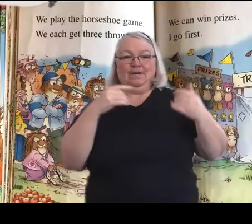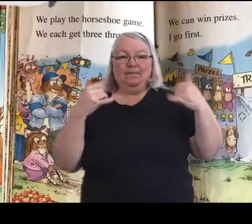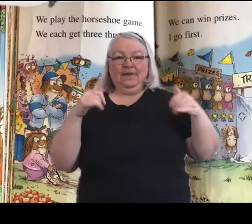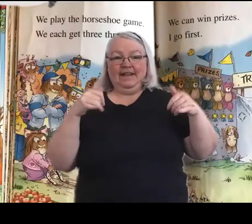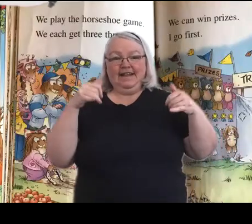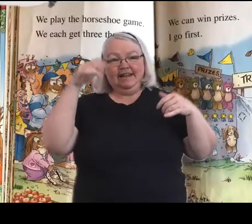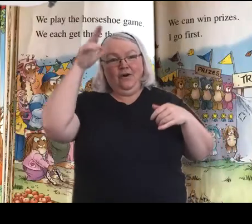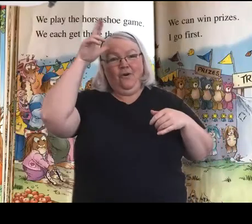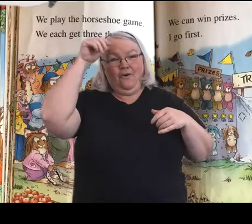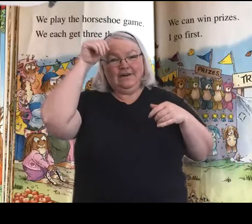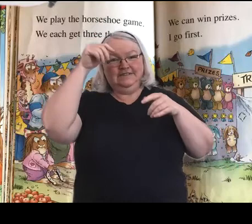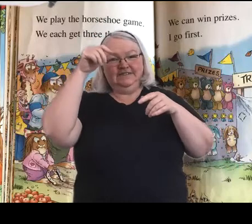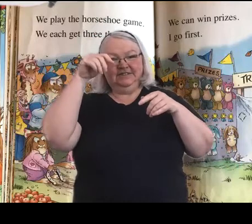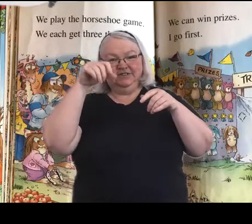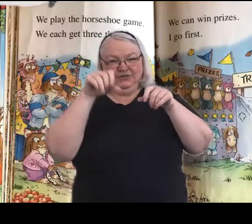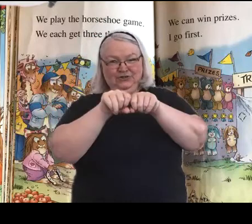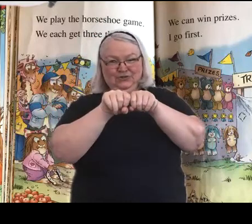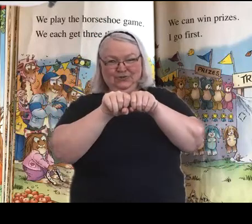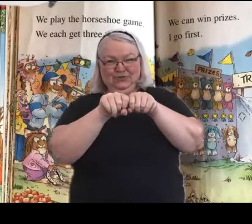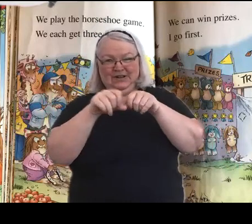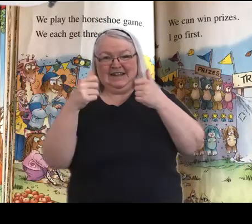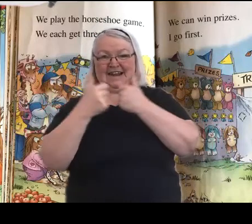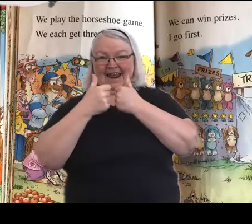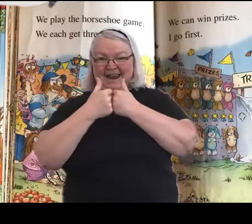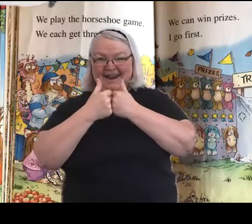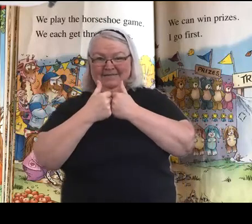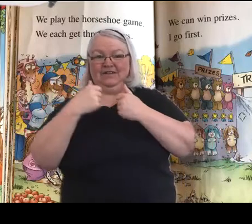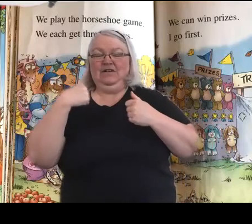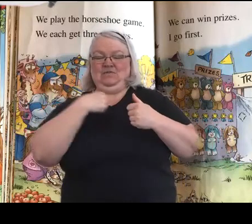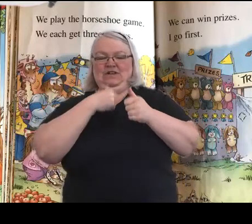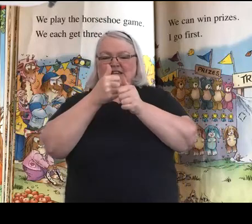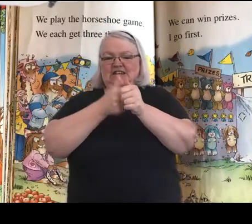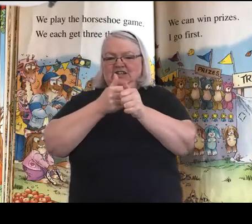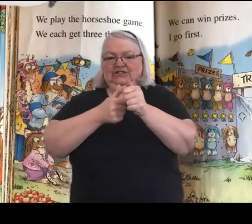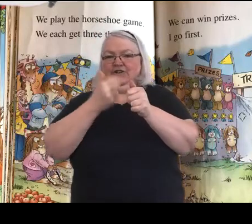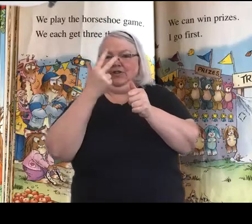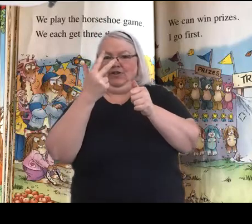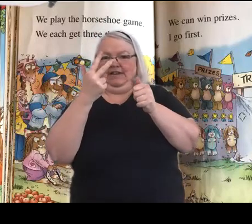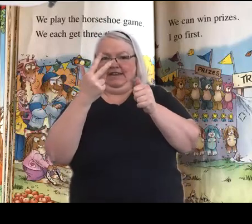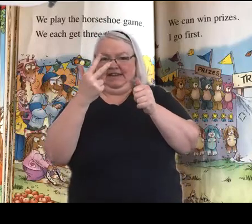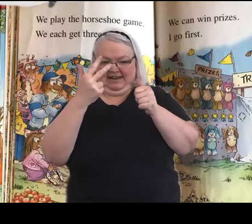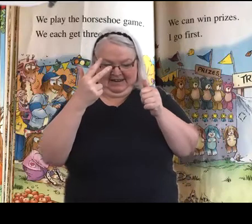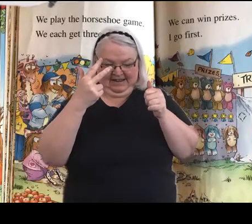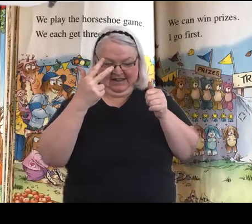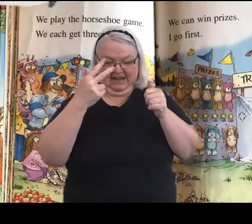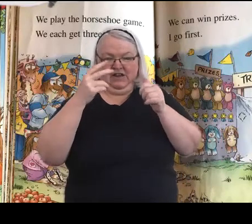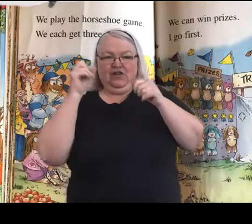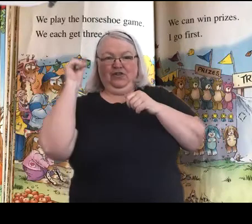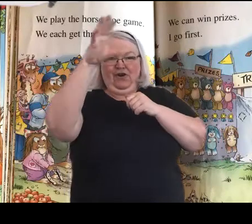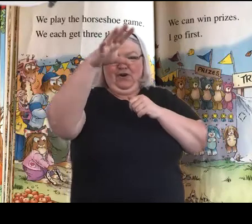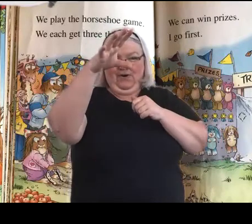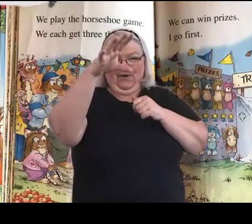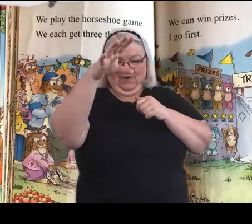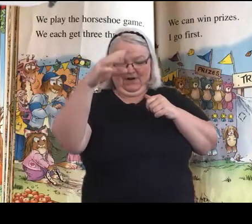We play the horseshoe game. We each get three throws. We can win prizes.